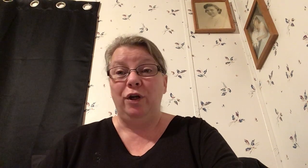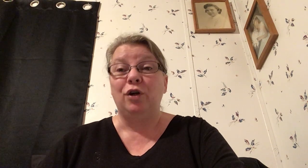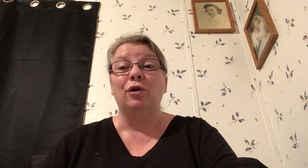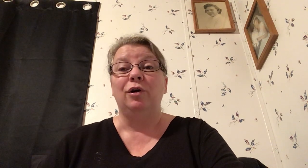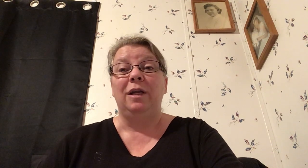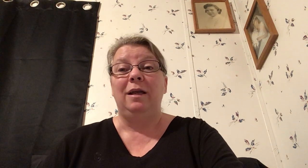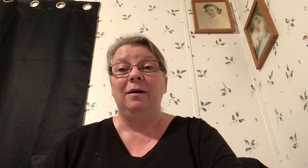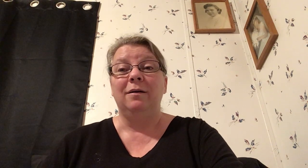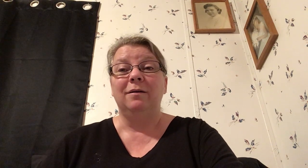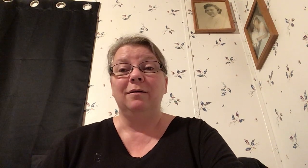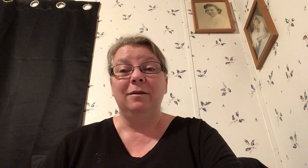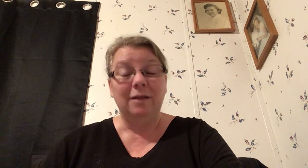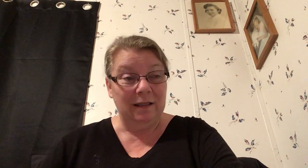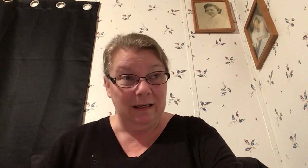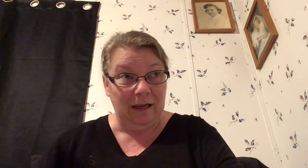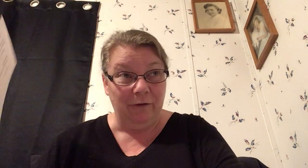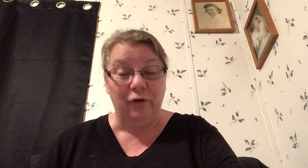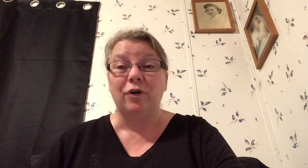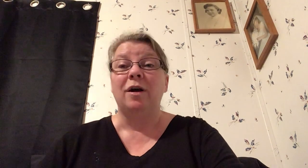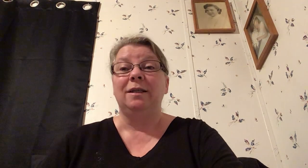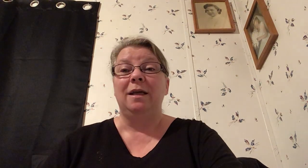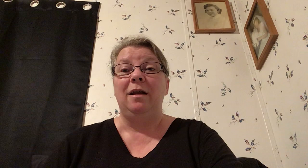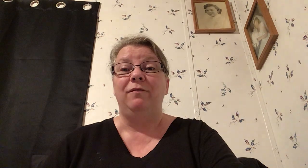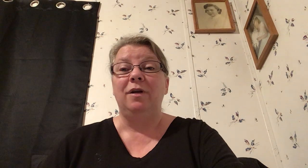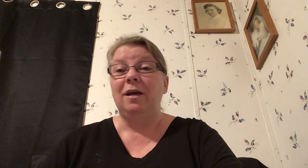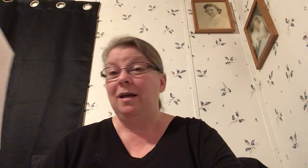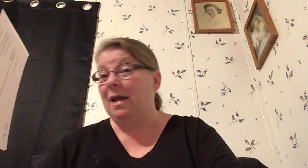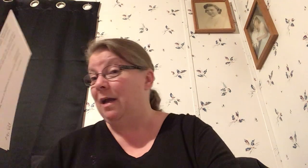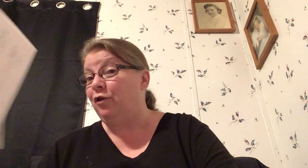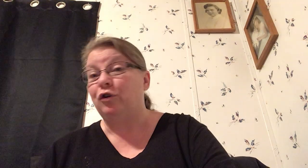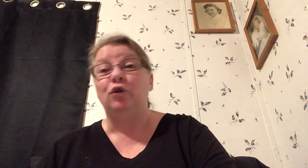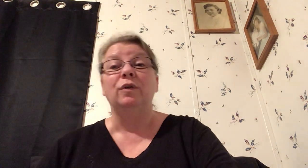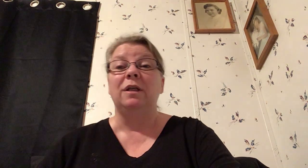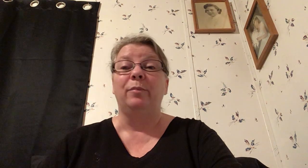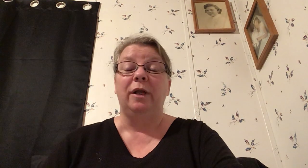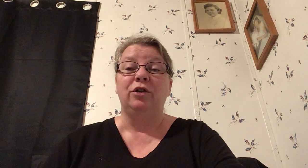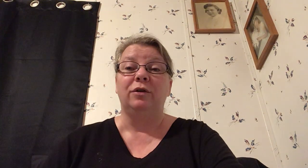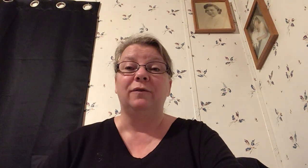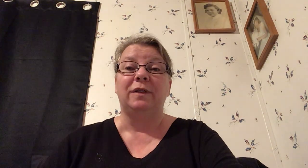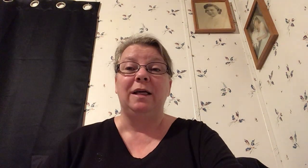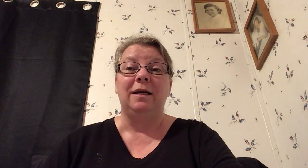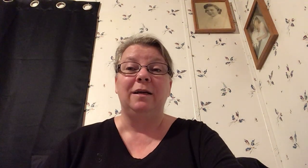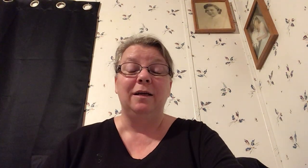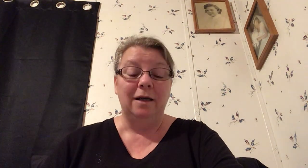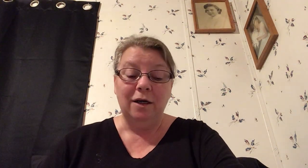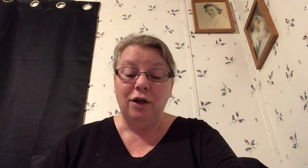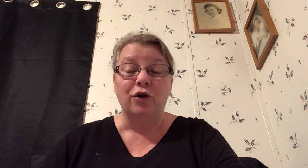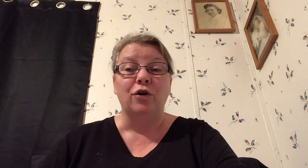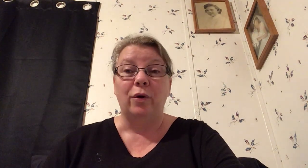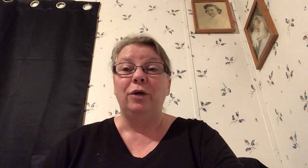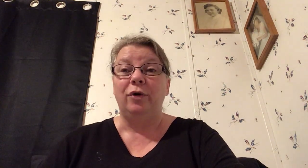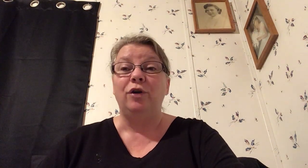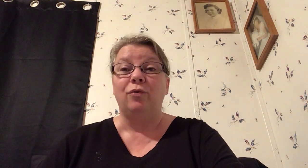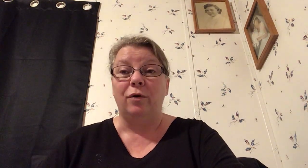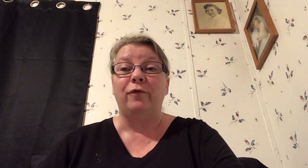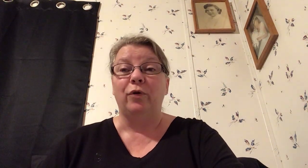eternity if you're not saved and you're choosing the pleasures of sin you're going to endure for